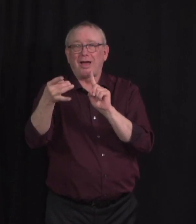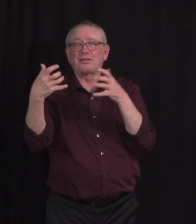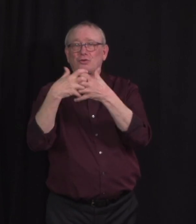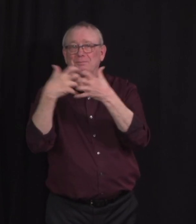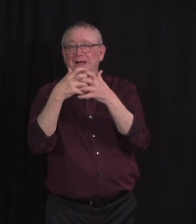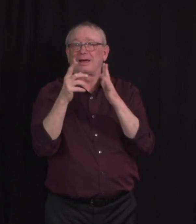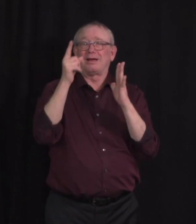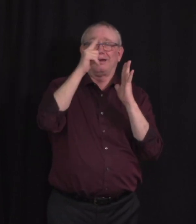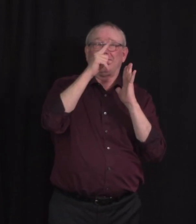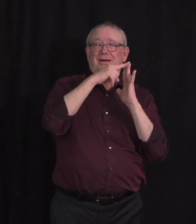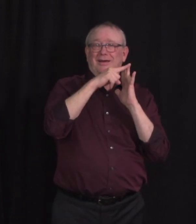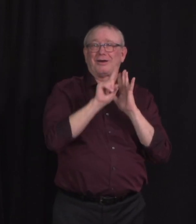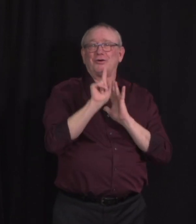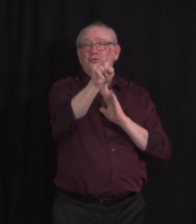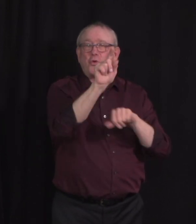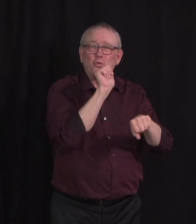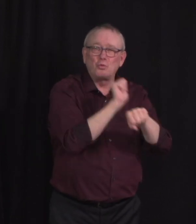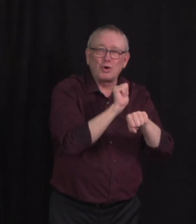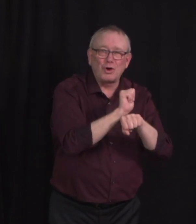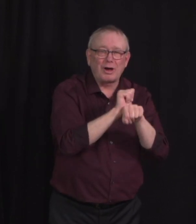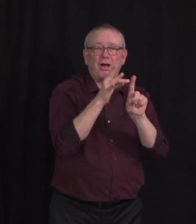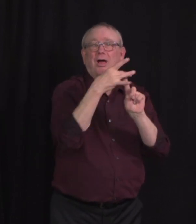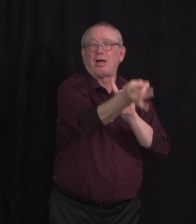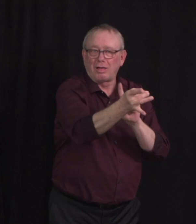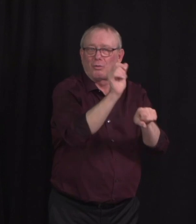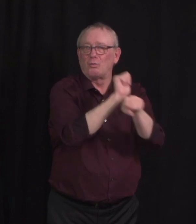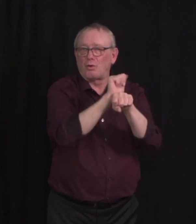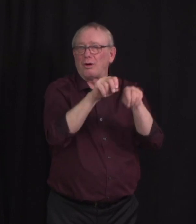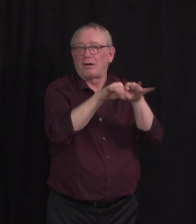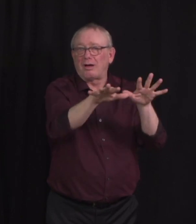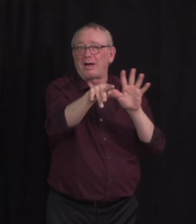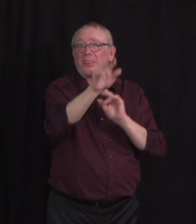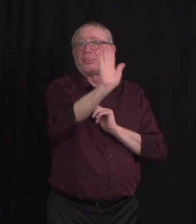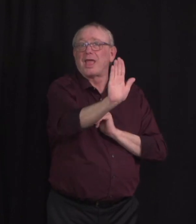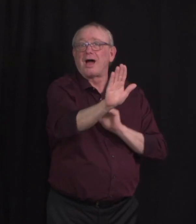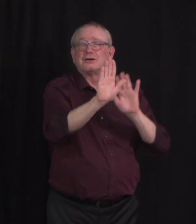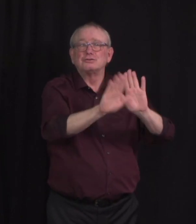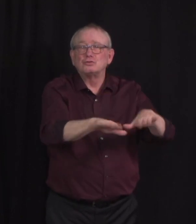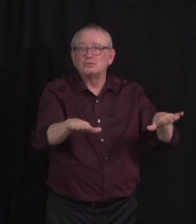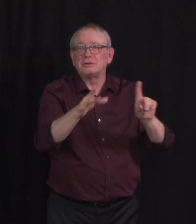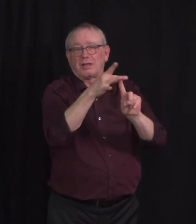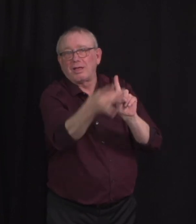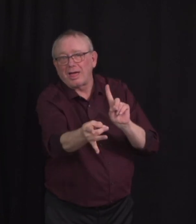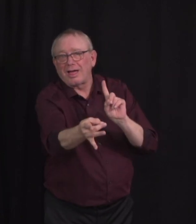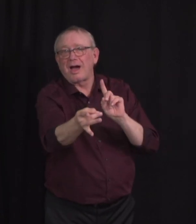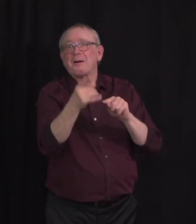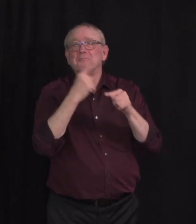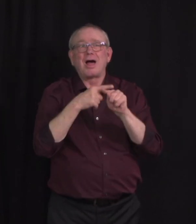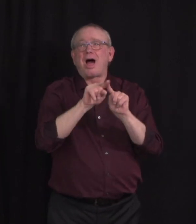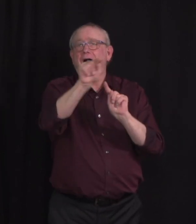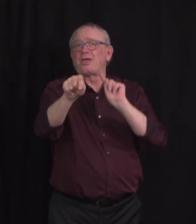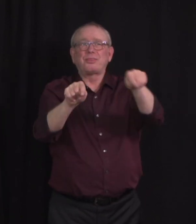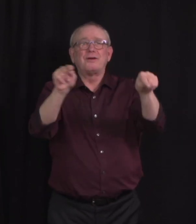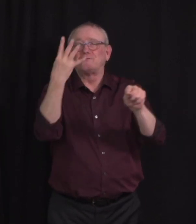and transmits the virus to two colleagues who in turn spread it to two children and at least four more adults. From one case to